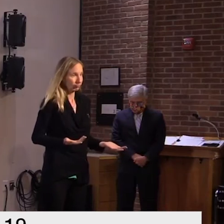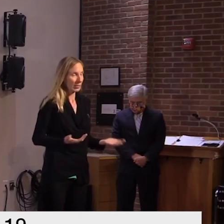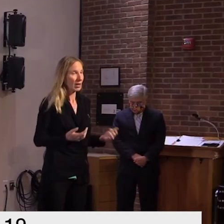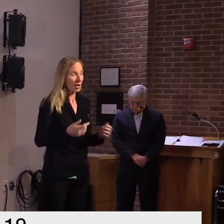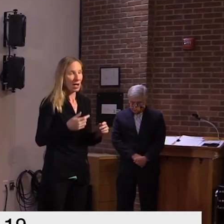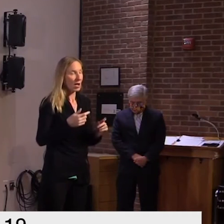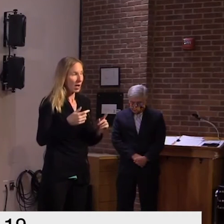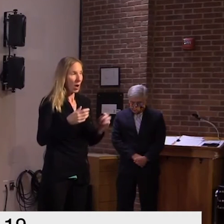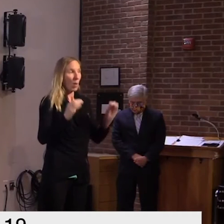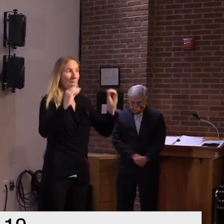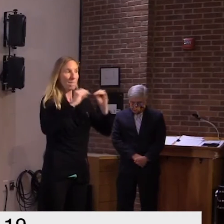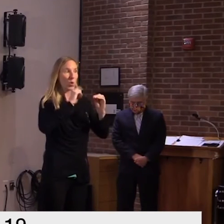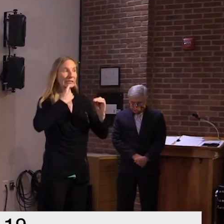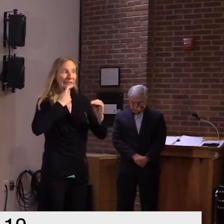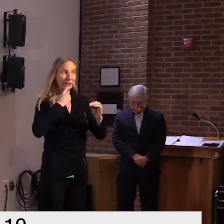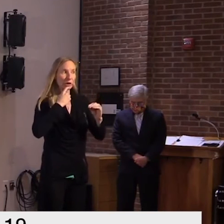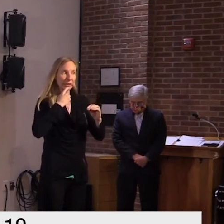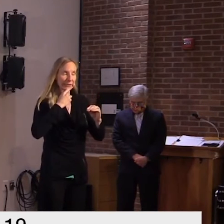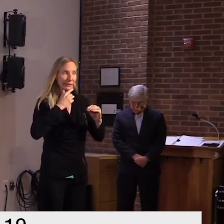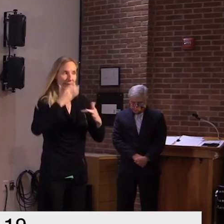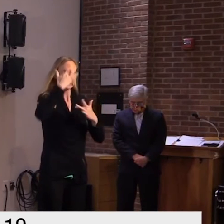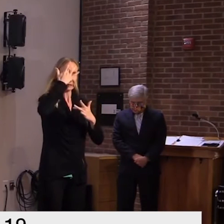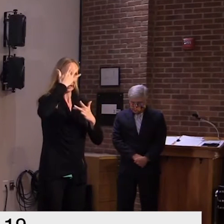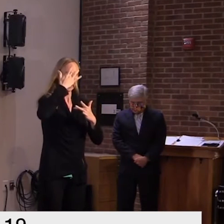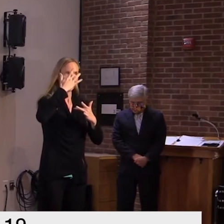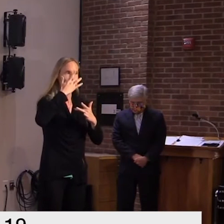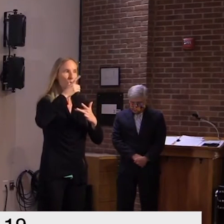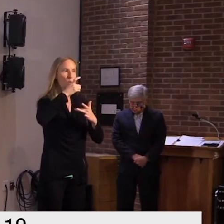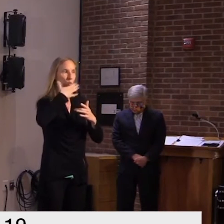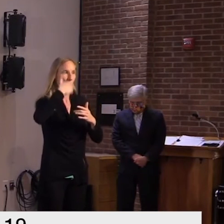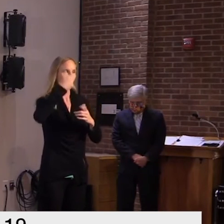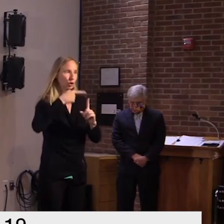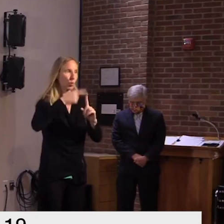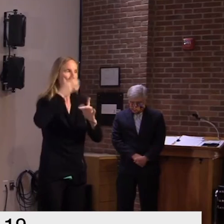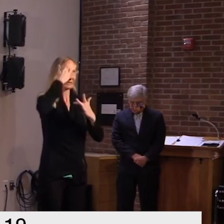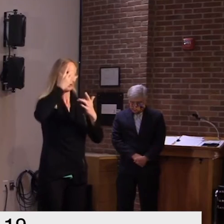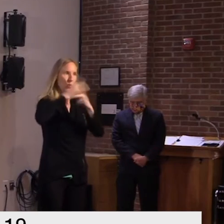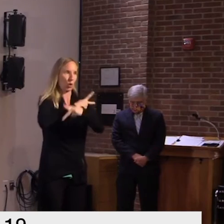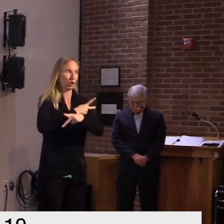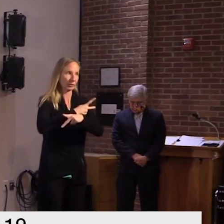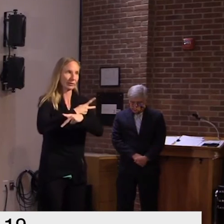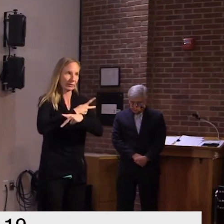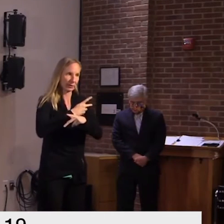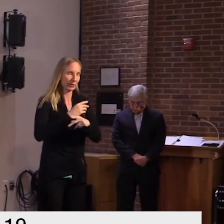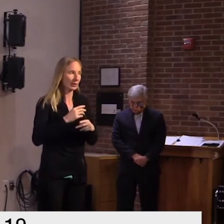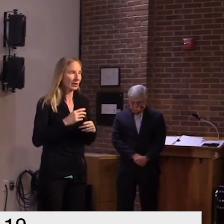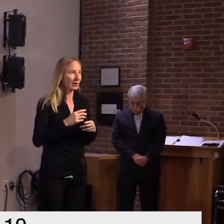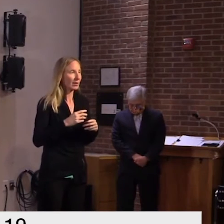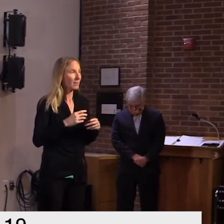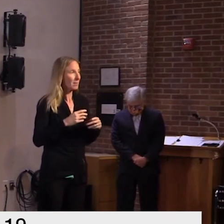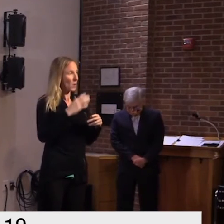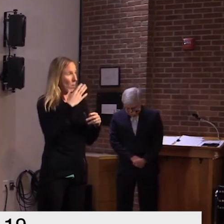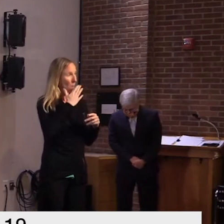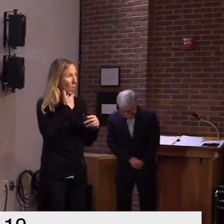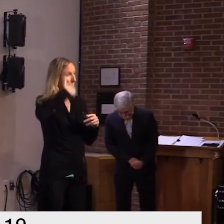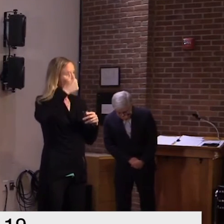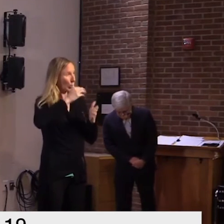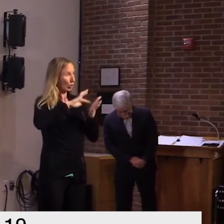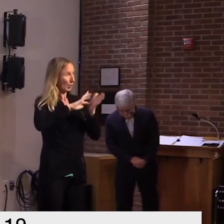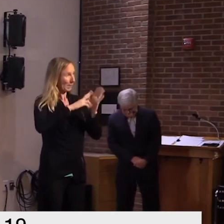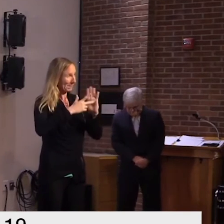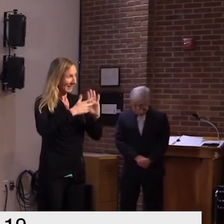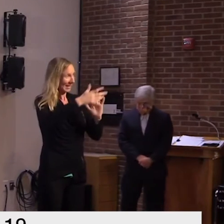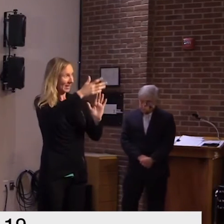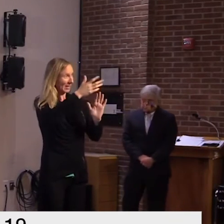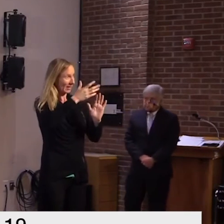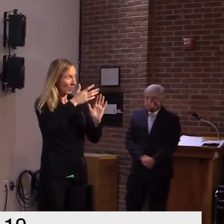the more severe cases occur and also are older but again to be older doesn't necessarily imply